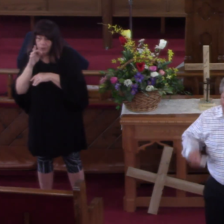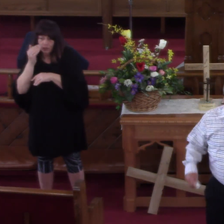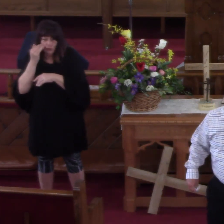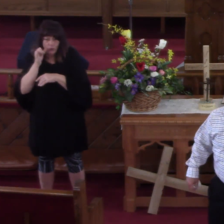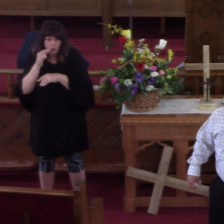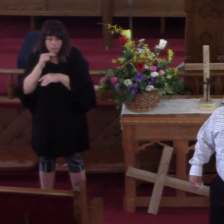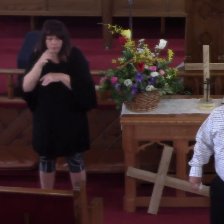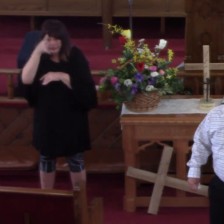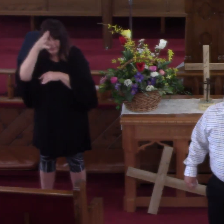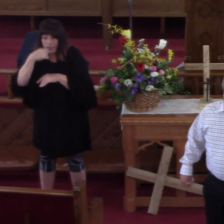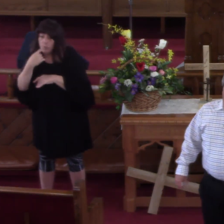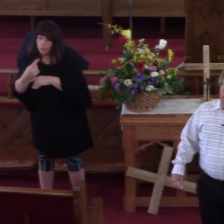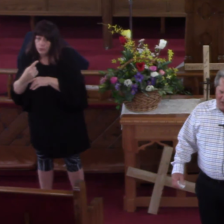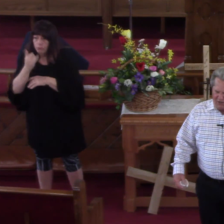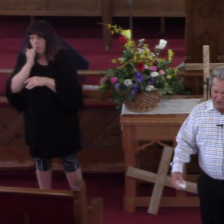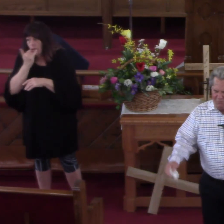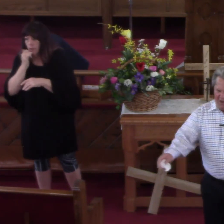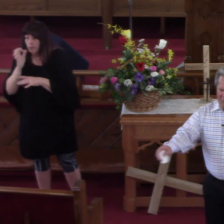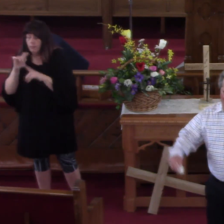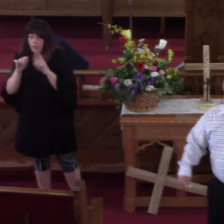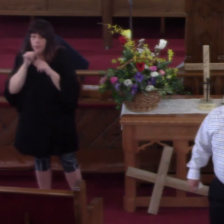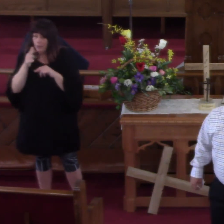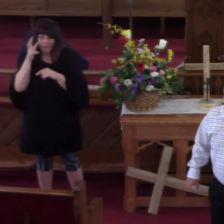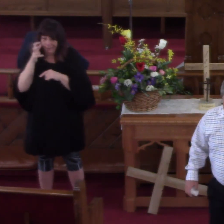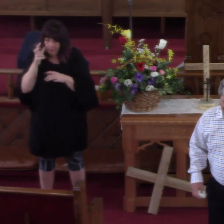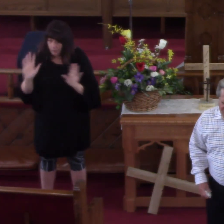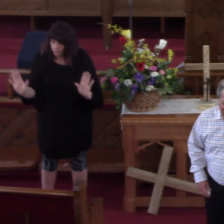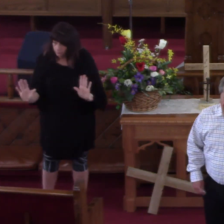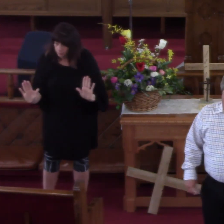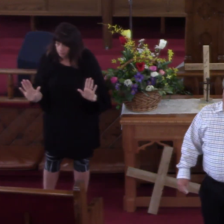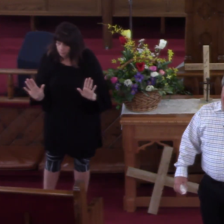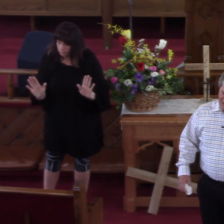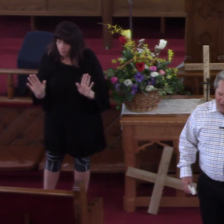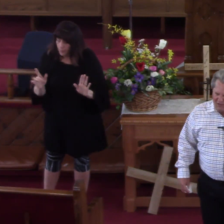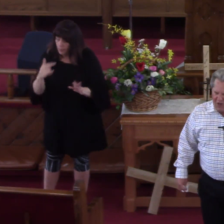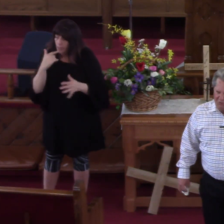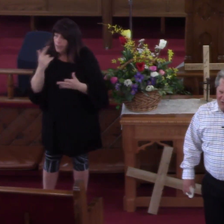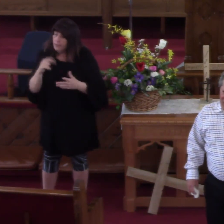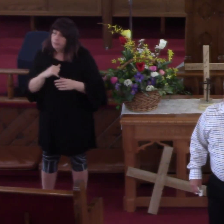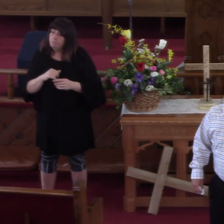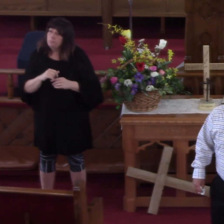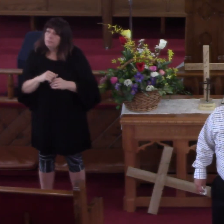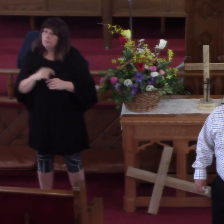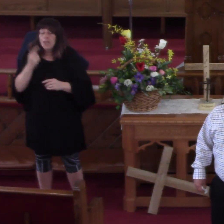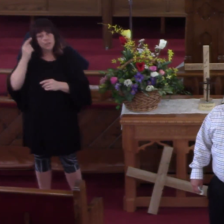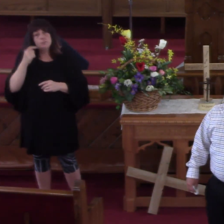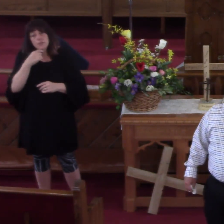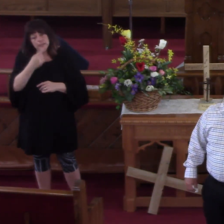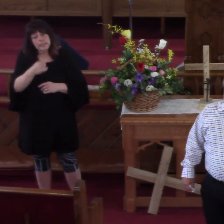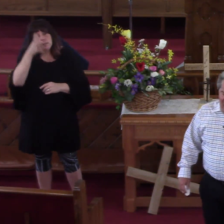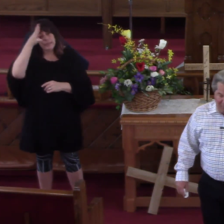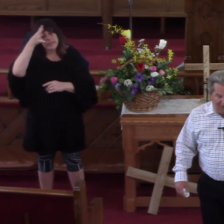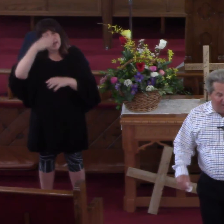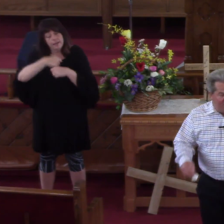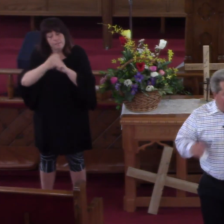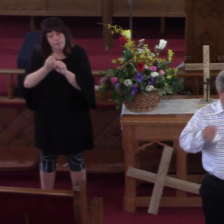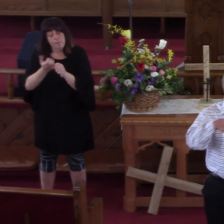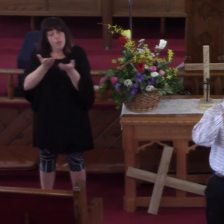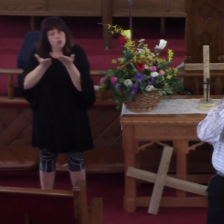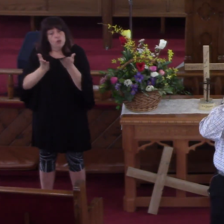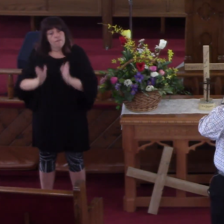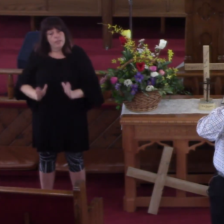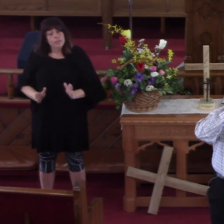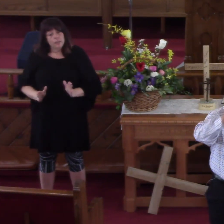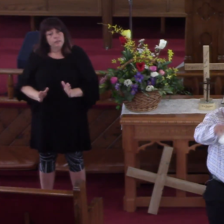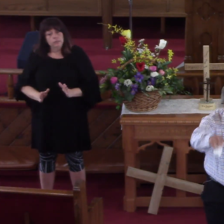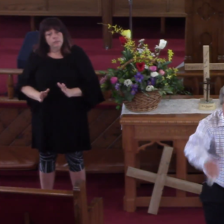do. Now I'm going to have to go and say, just make me one of your servants. As he was on his way, I believe that